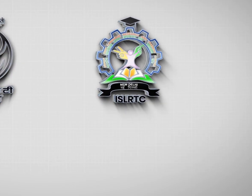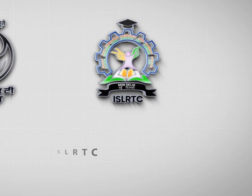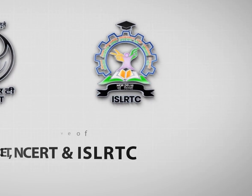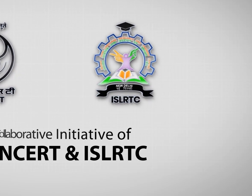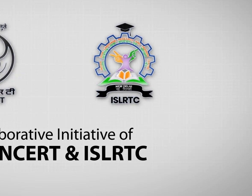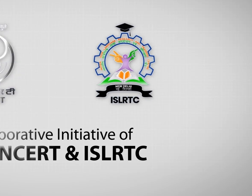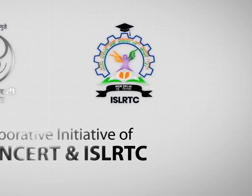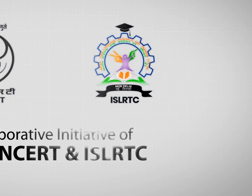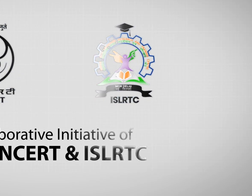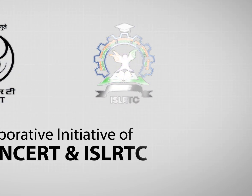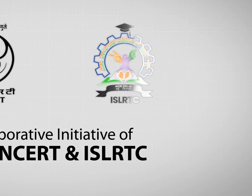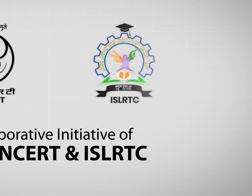Blank You